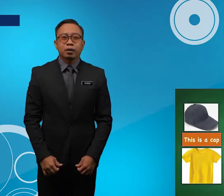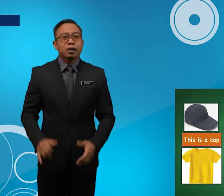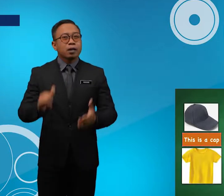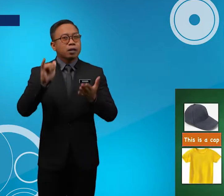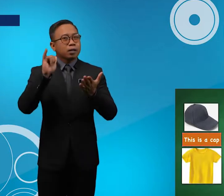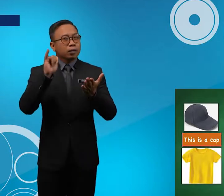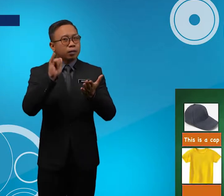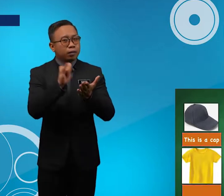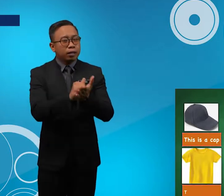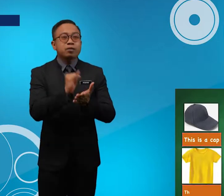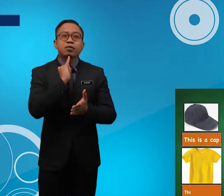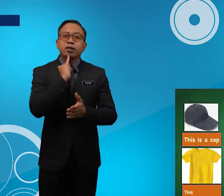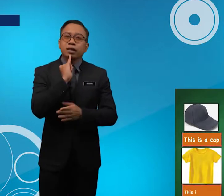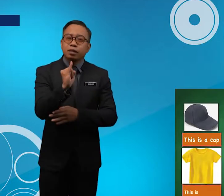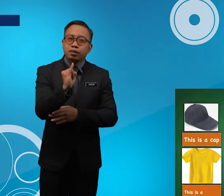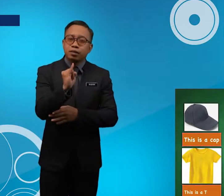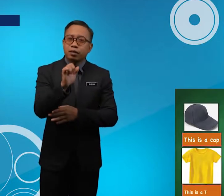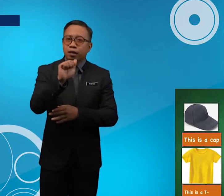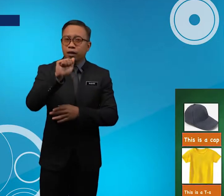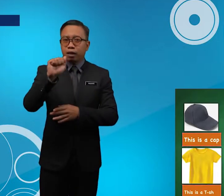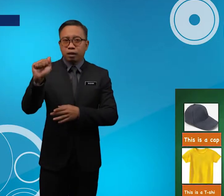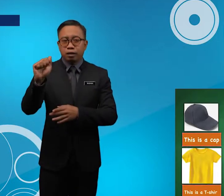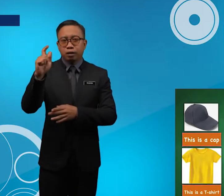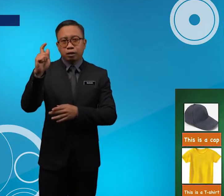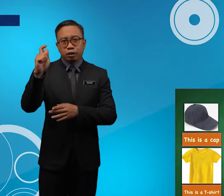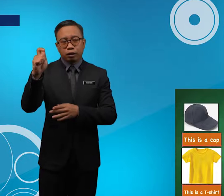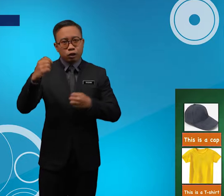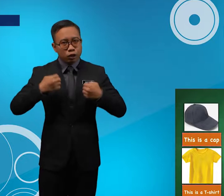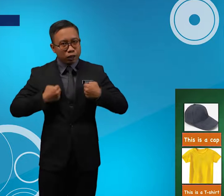This Is A This-Shirt